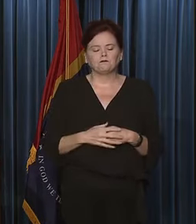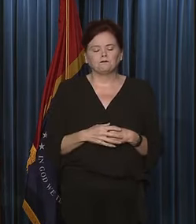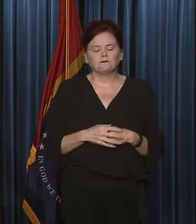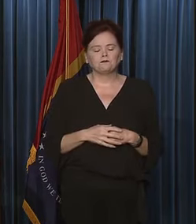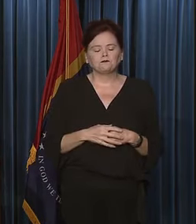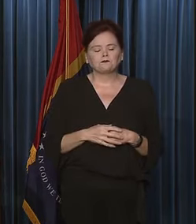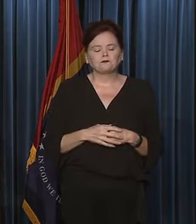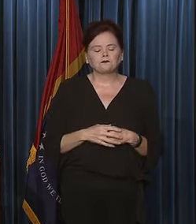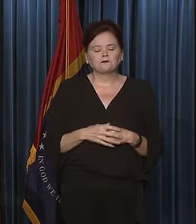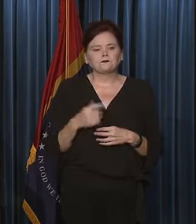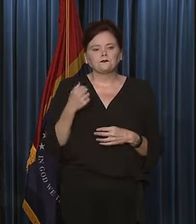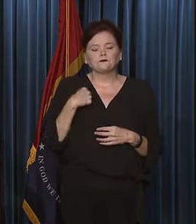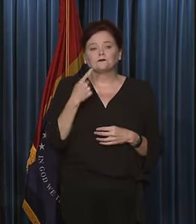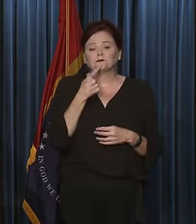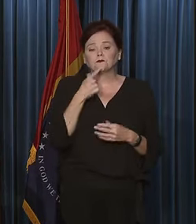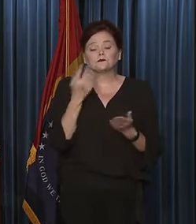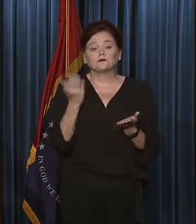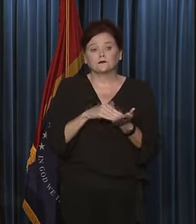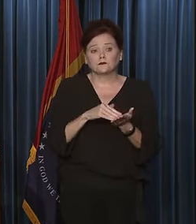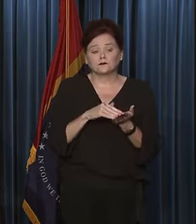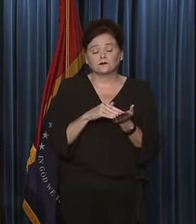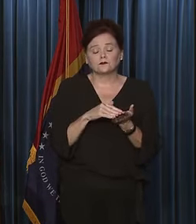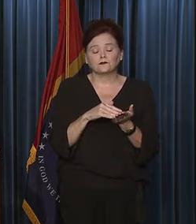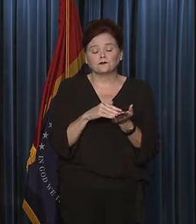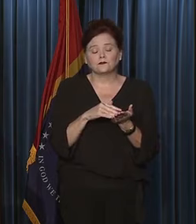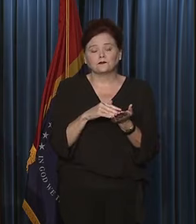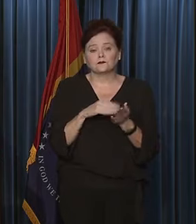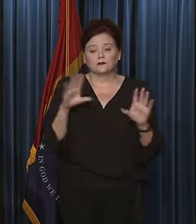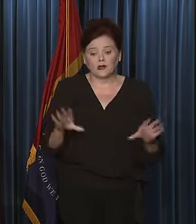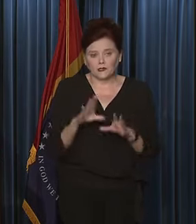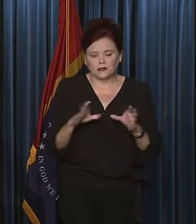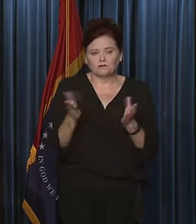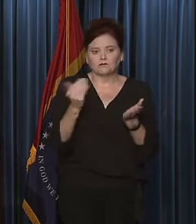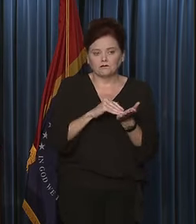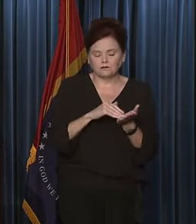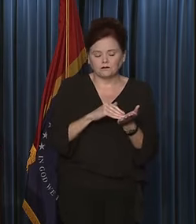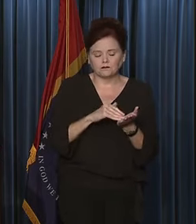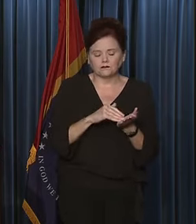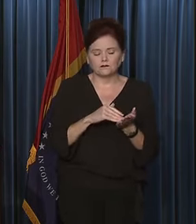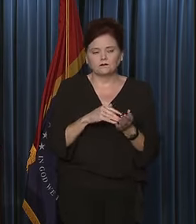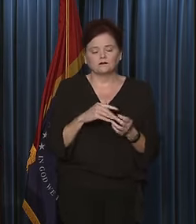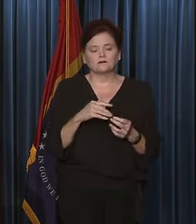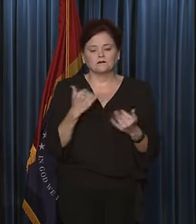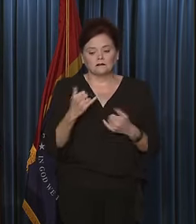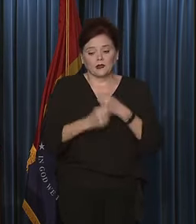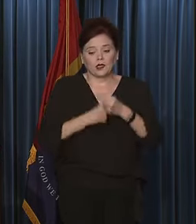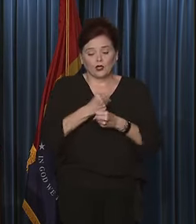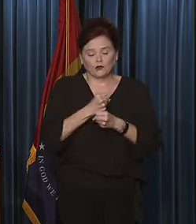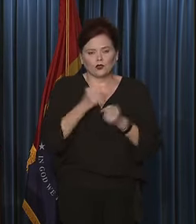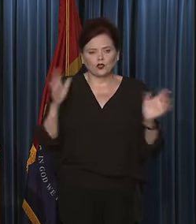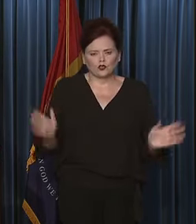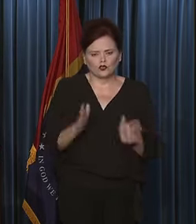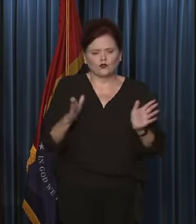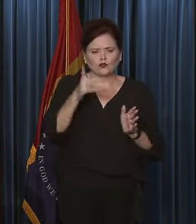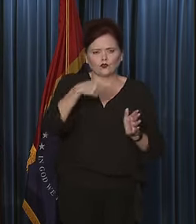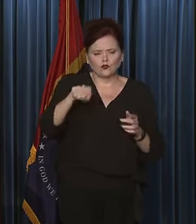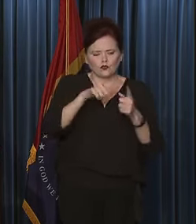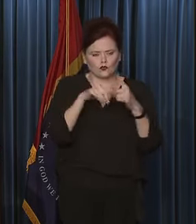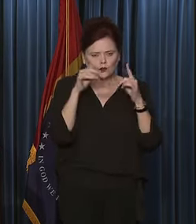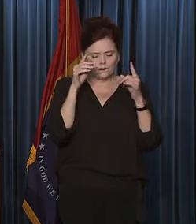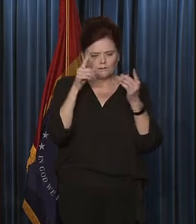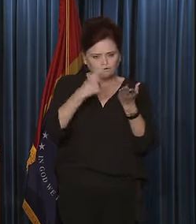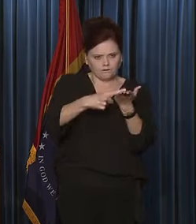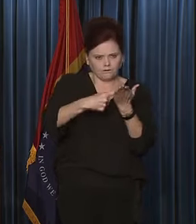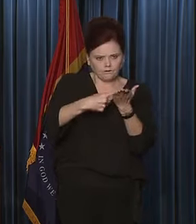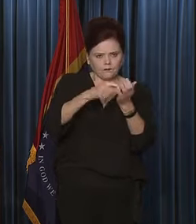As I have repeatedly done throughout this year, I encourage each and every one of you to consult with your